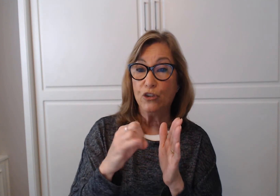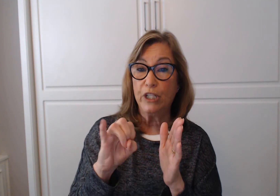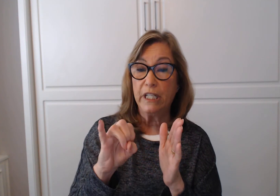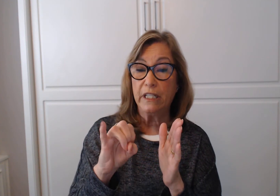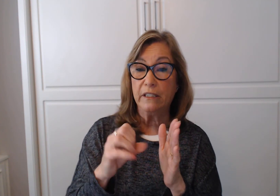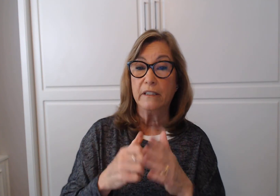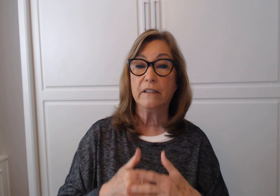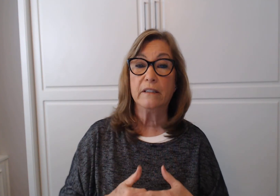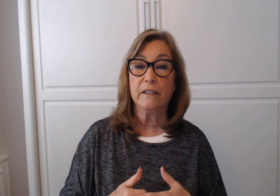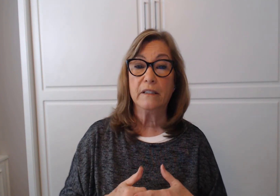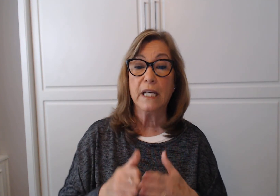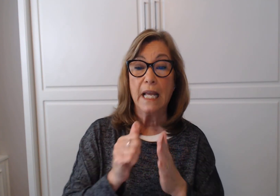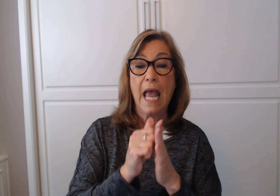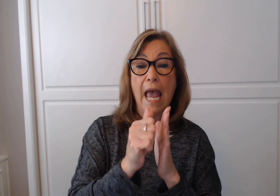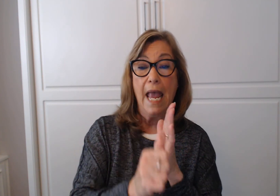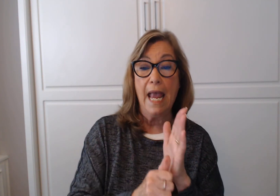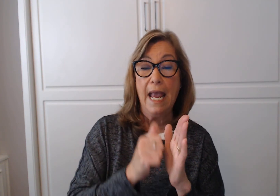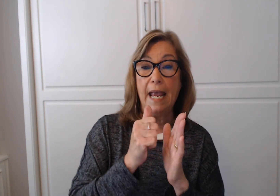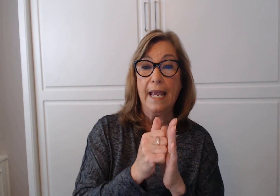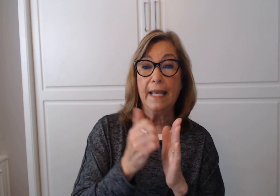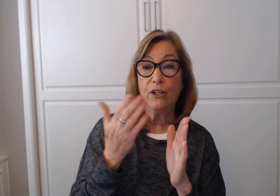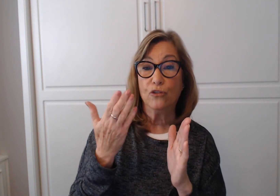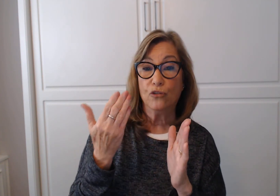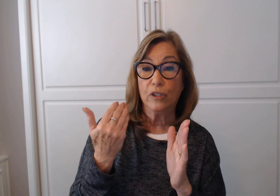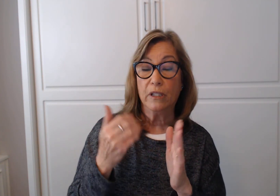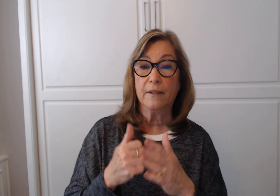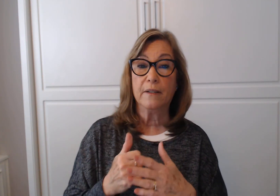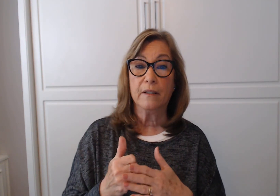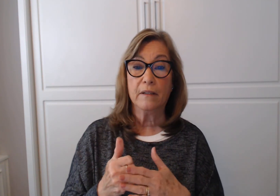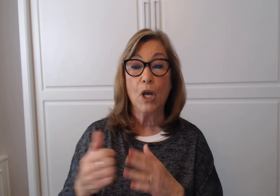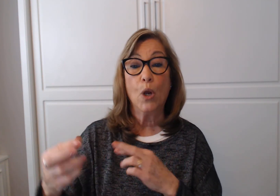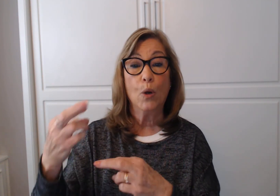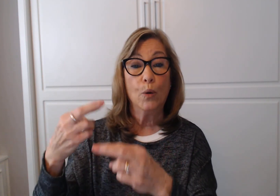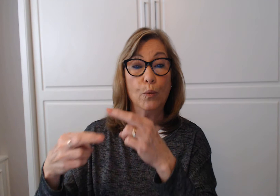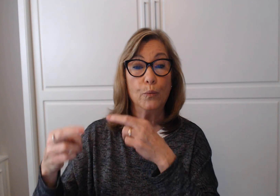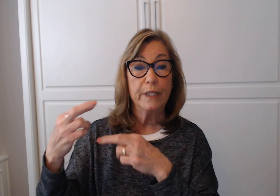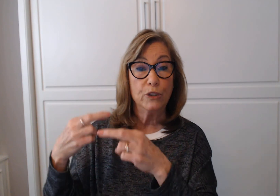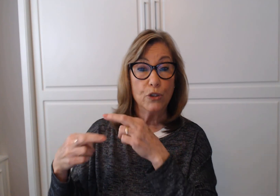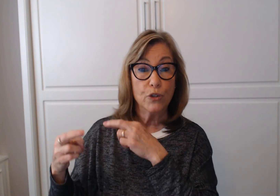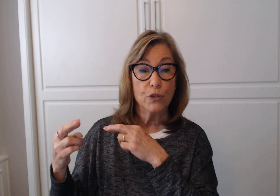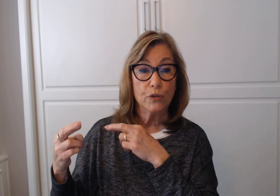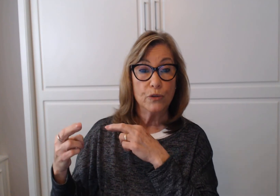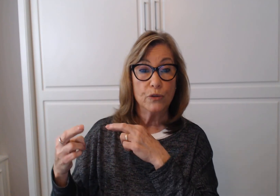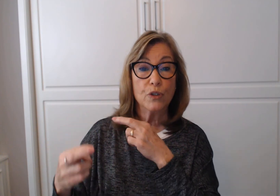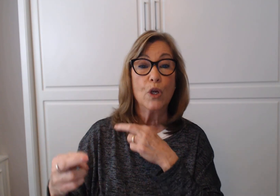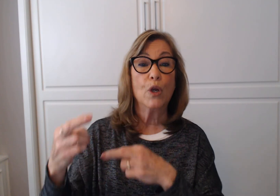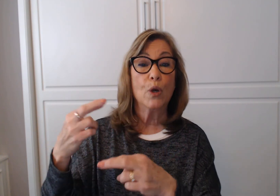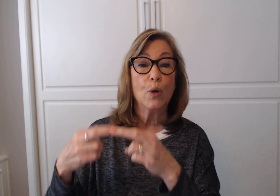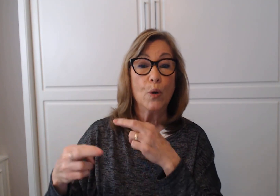Aged. Return. Return. Returnable.